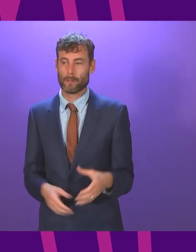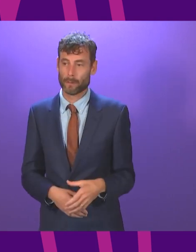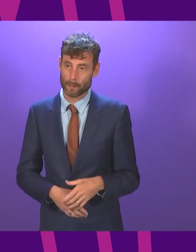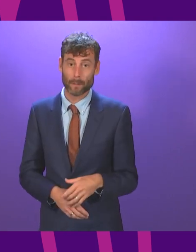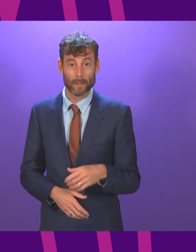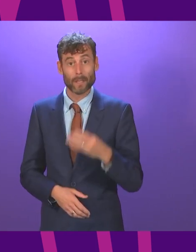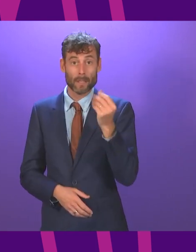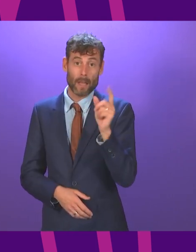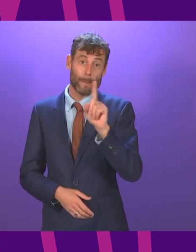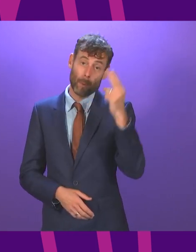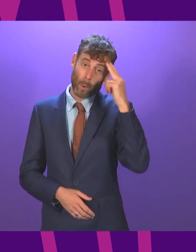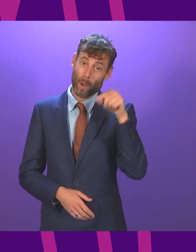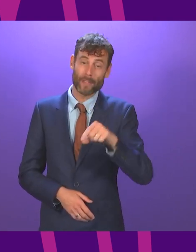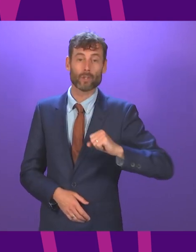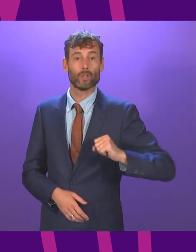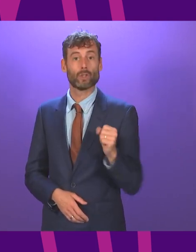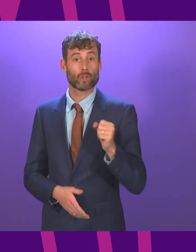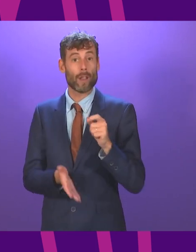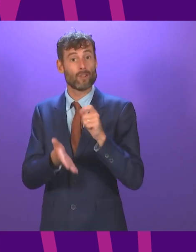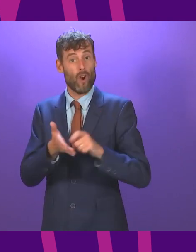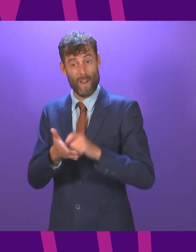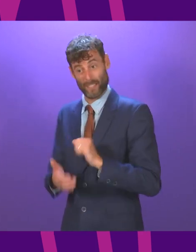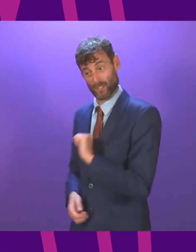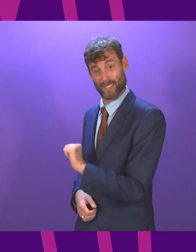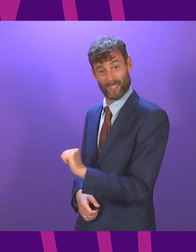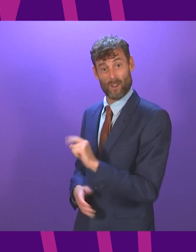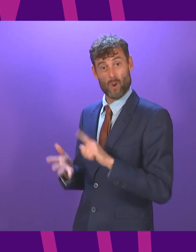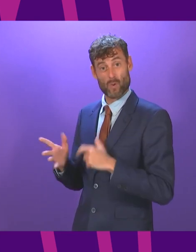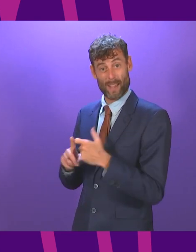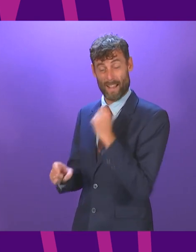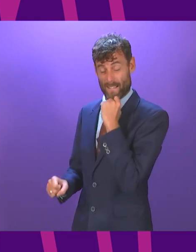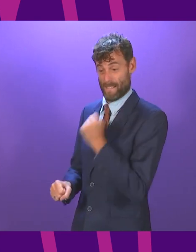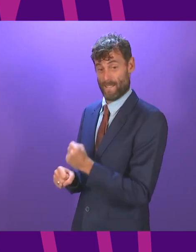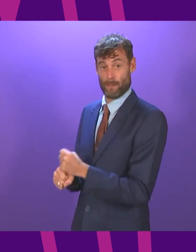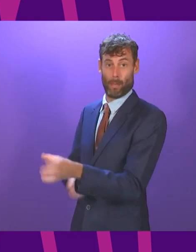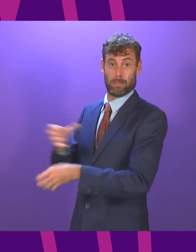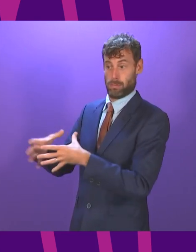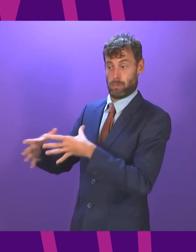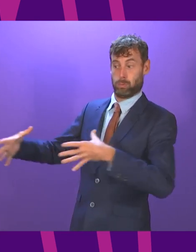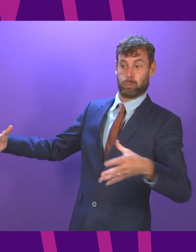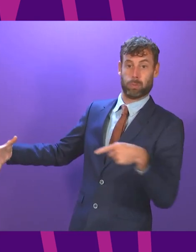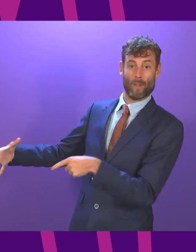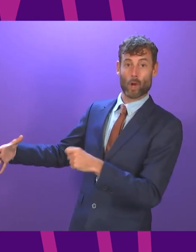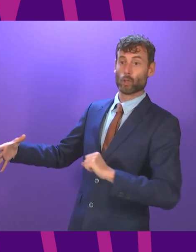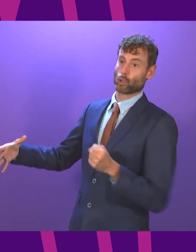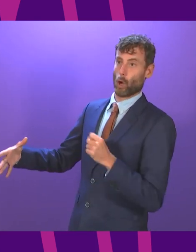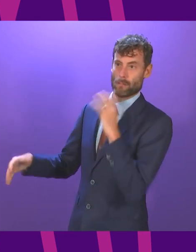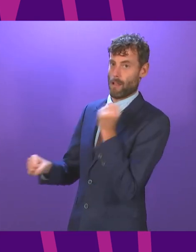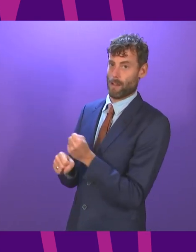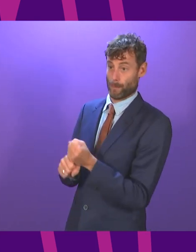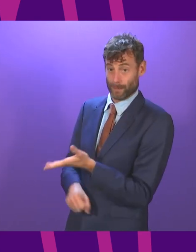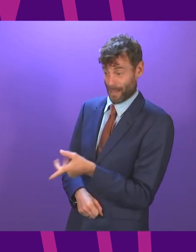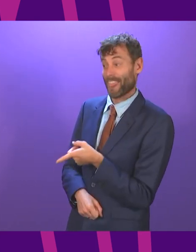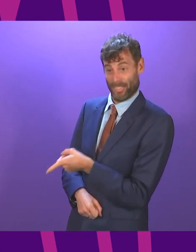Scotland office but perhaps Stephen Kerr has another name for it so let's have